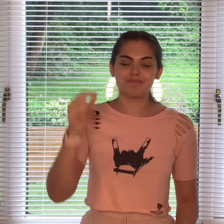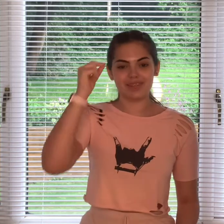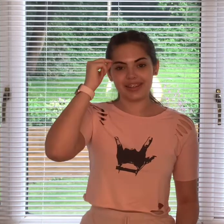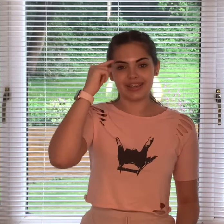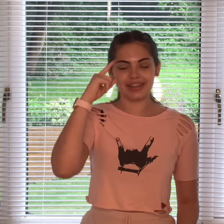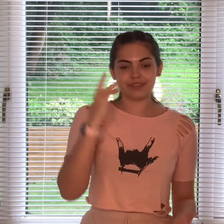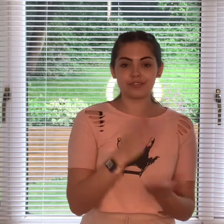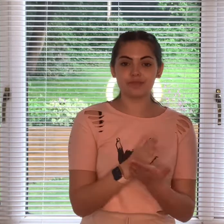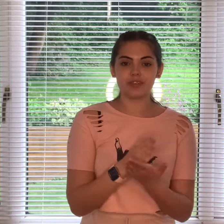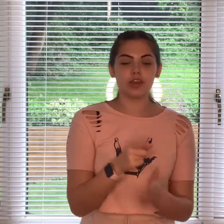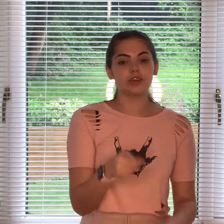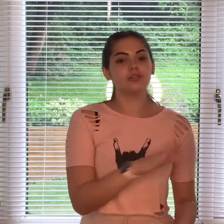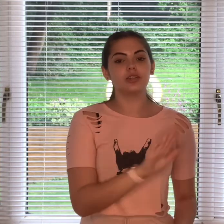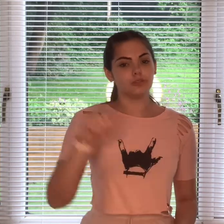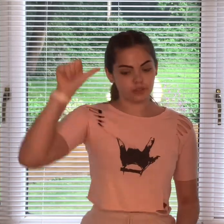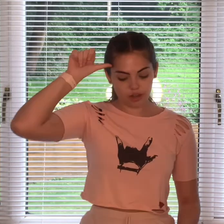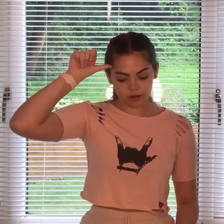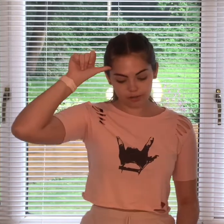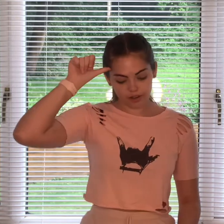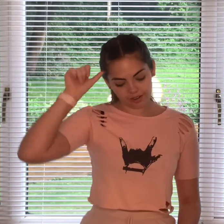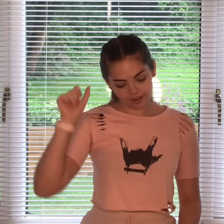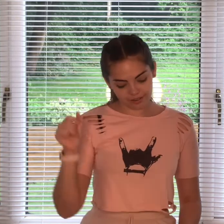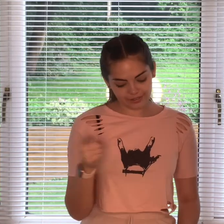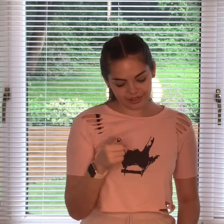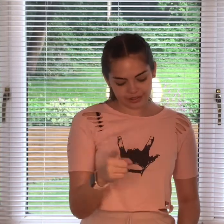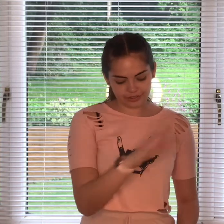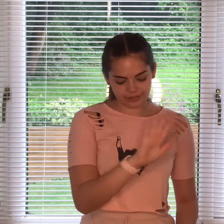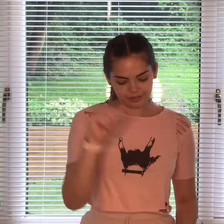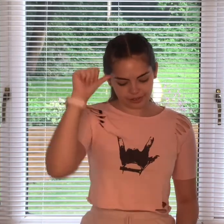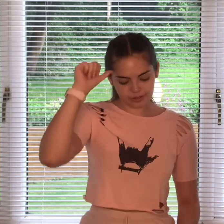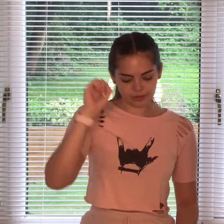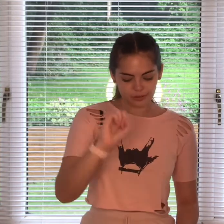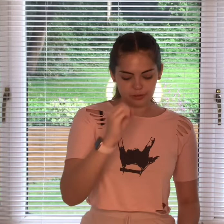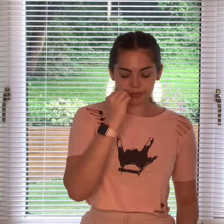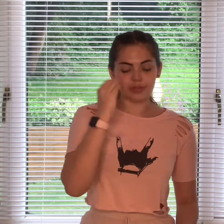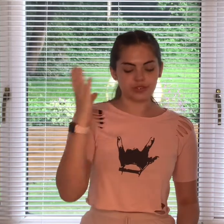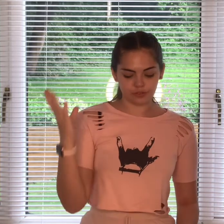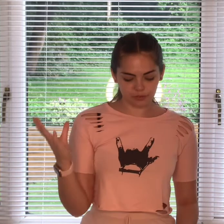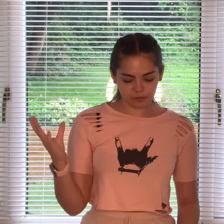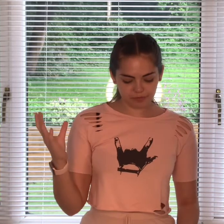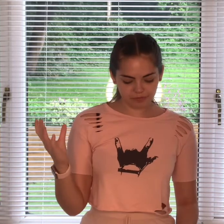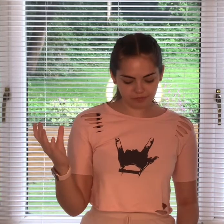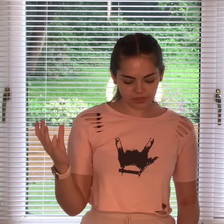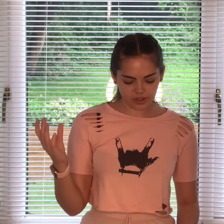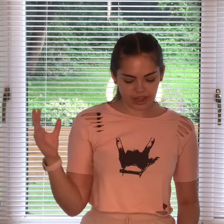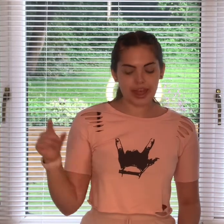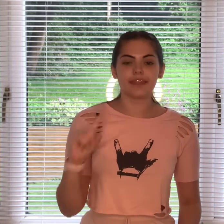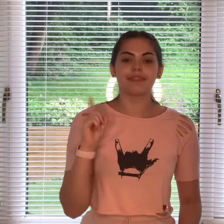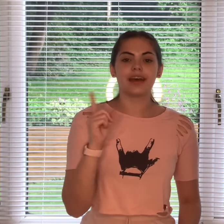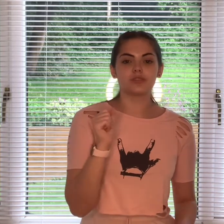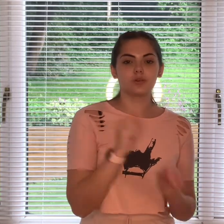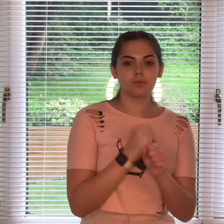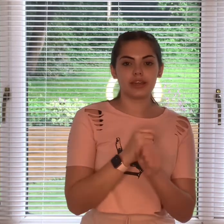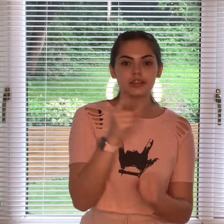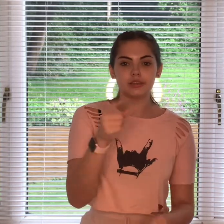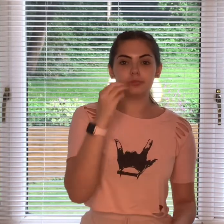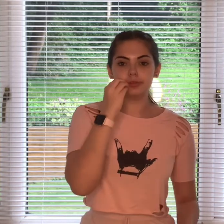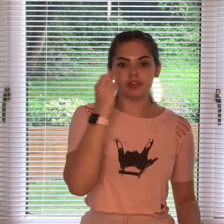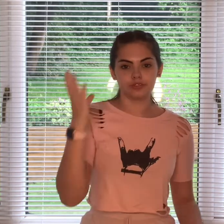believe you don't know uh oh you don't know you're beautiful that's what makes you beautiful